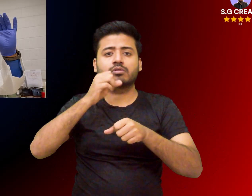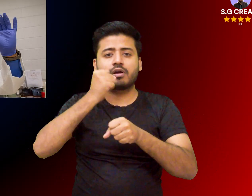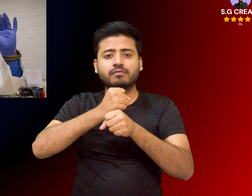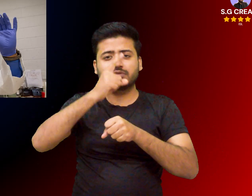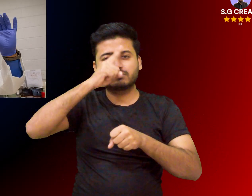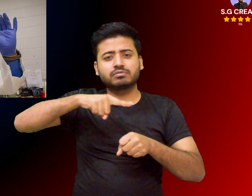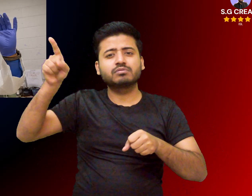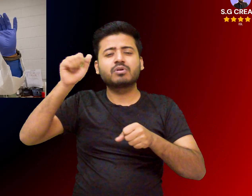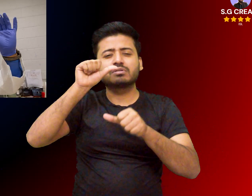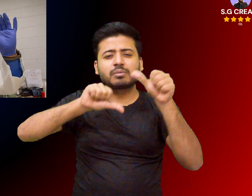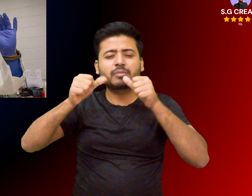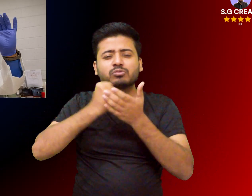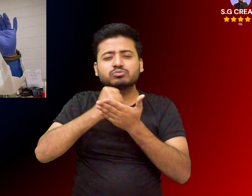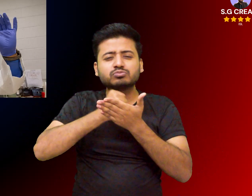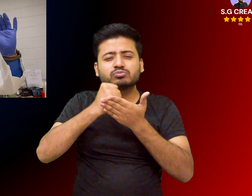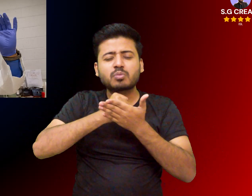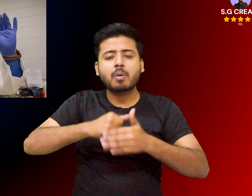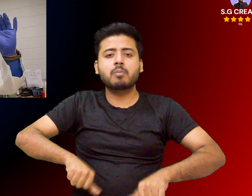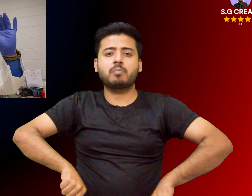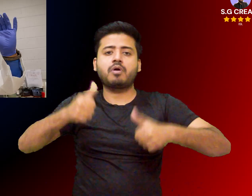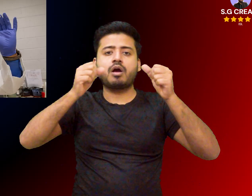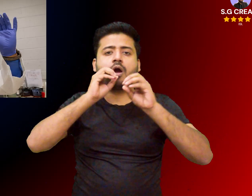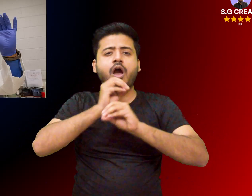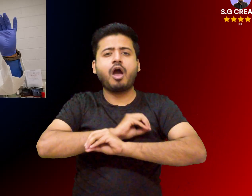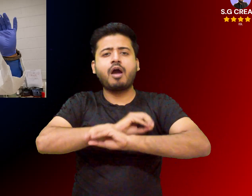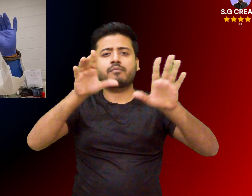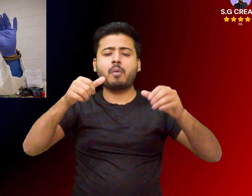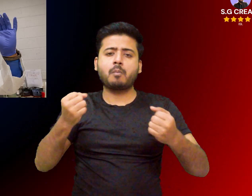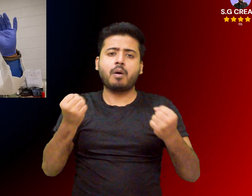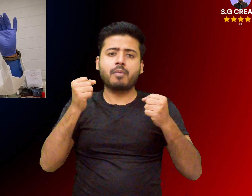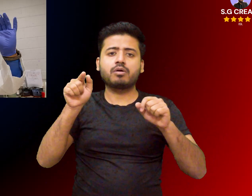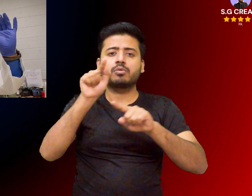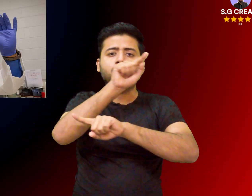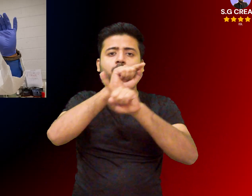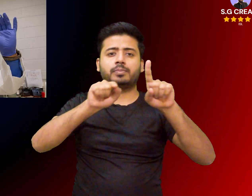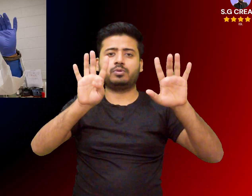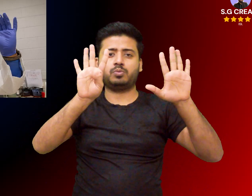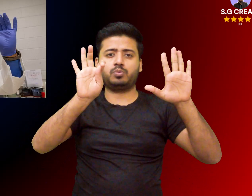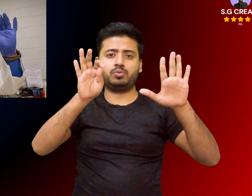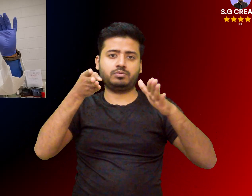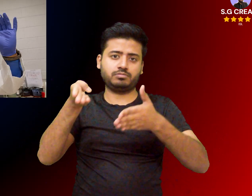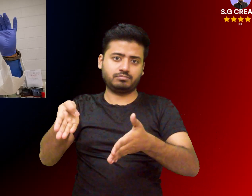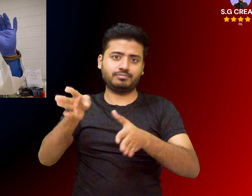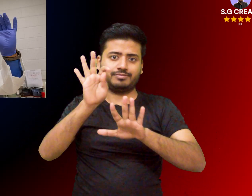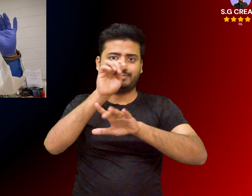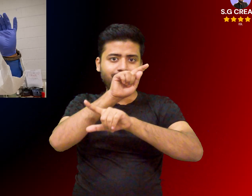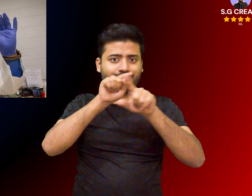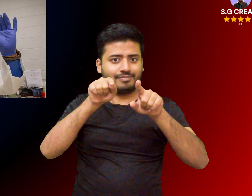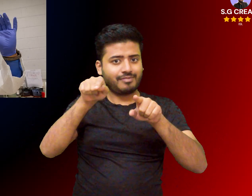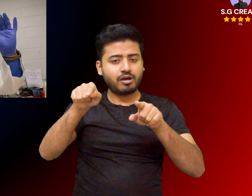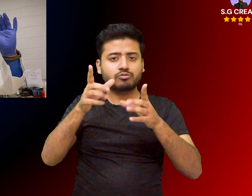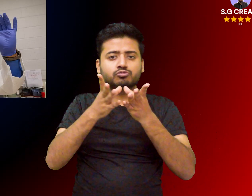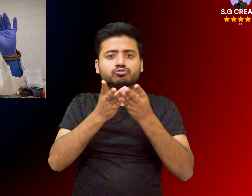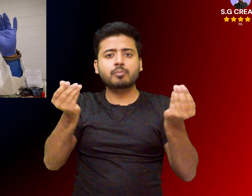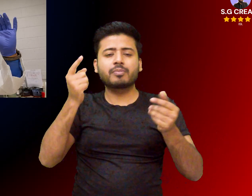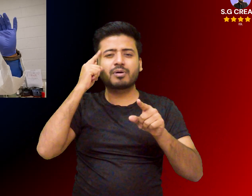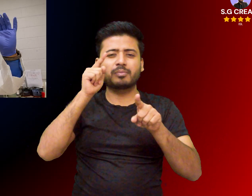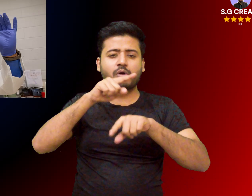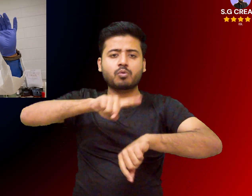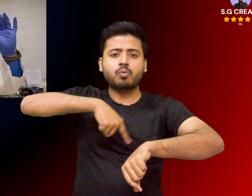pour one cup of boiling water over them and steep for five to ten minutes roots add about one tablespoon of roasted